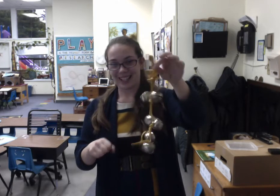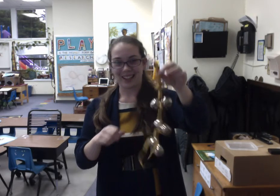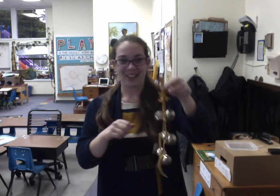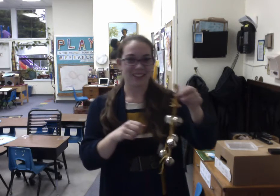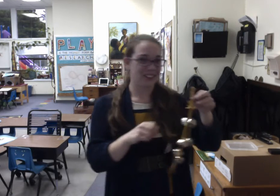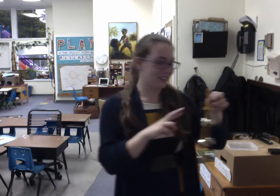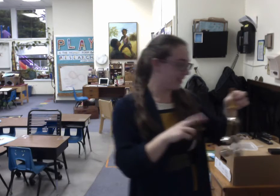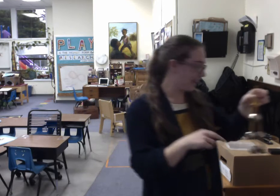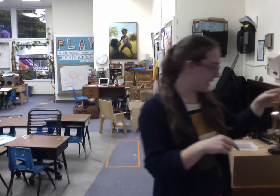Ready?